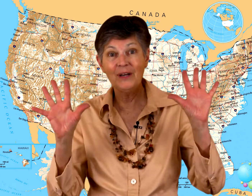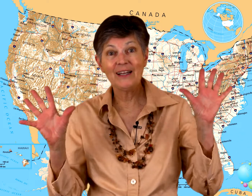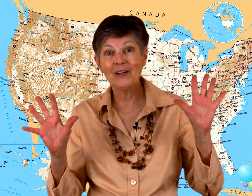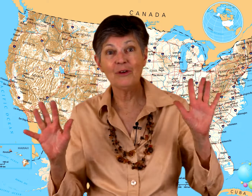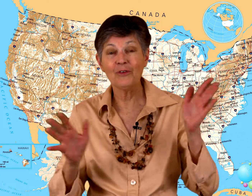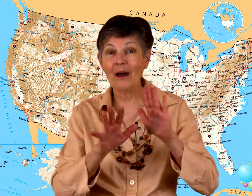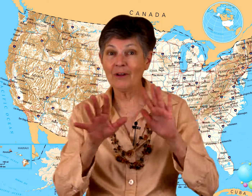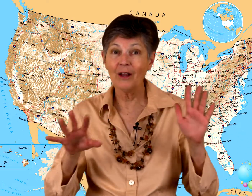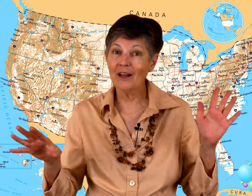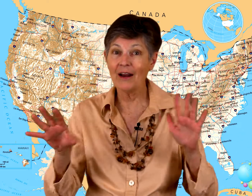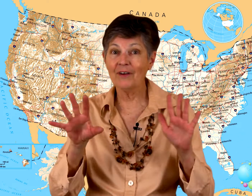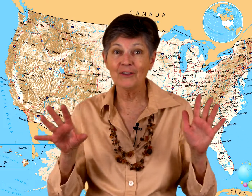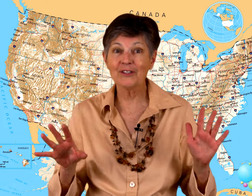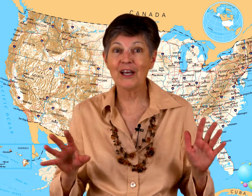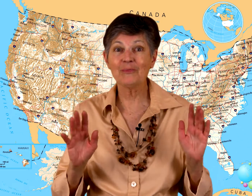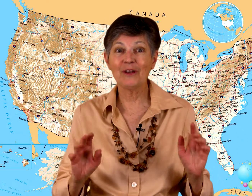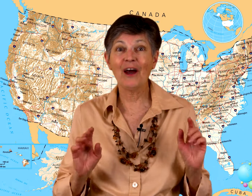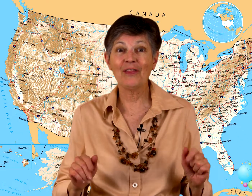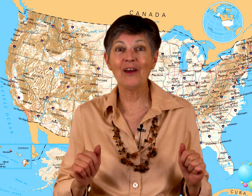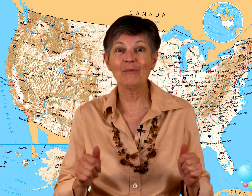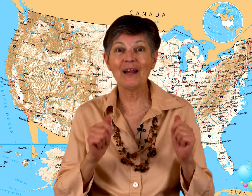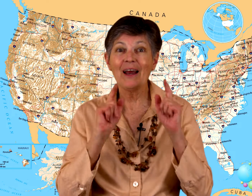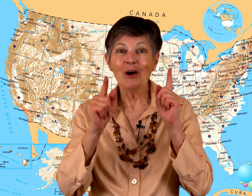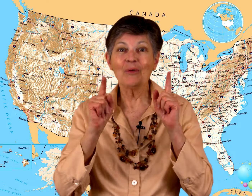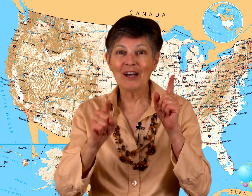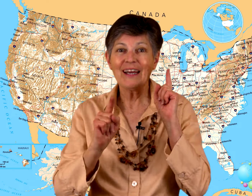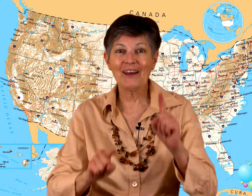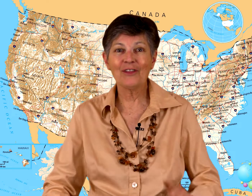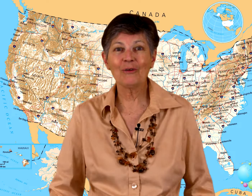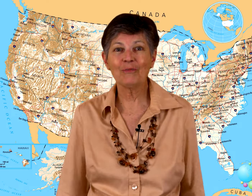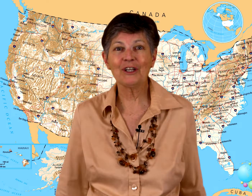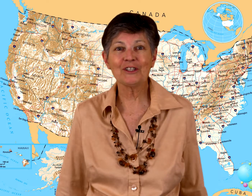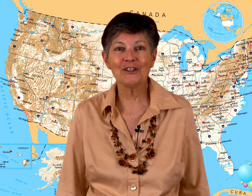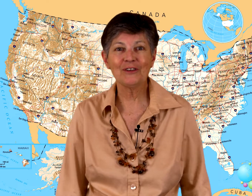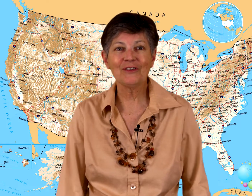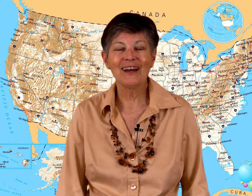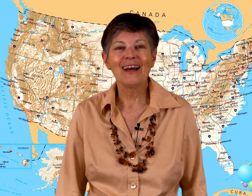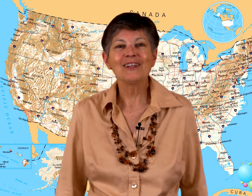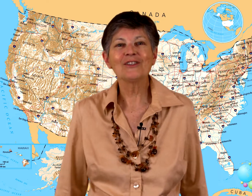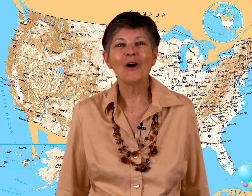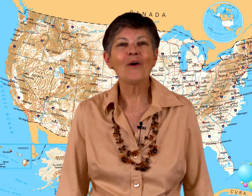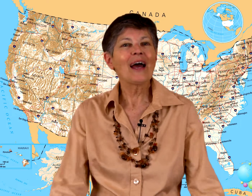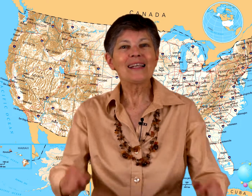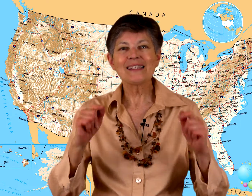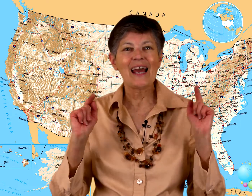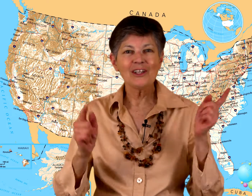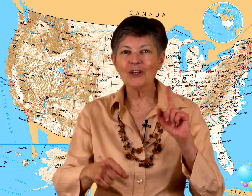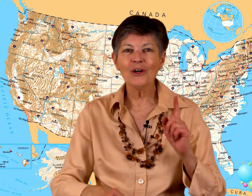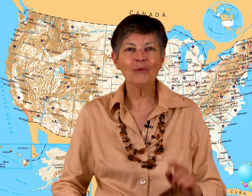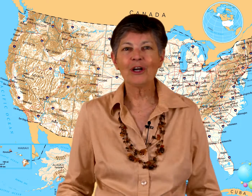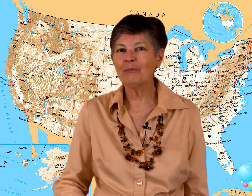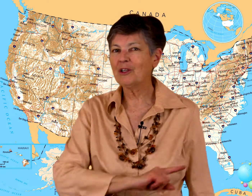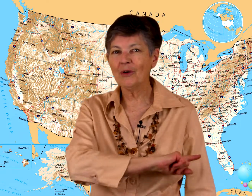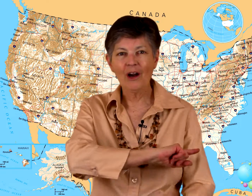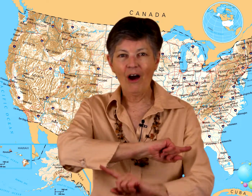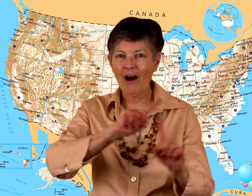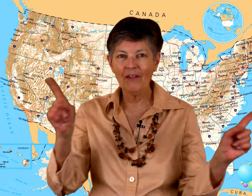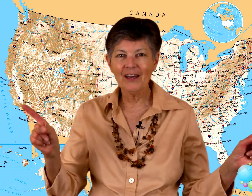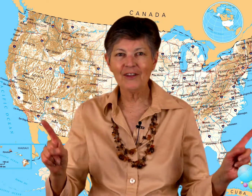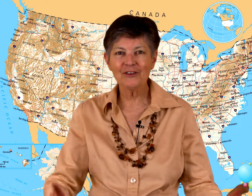England. We've traveled a lot of other states but not there but we're going to get there pretty soon. So stay tuned. We're going to be doing all the other